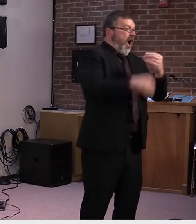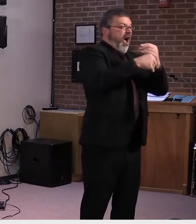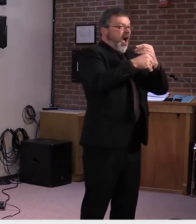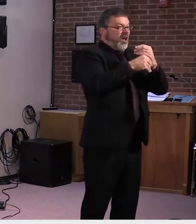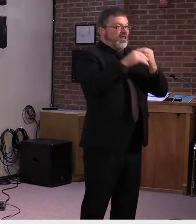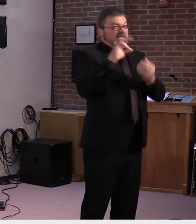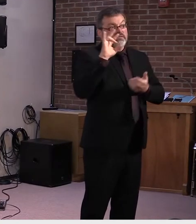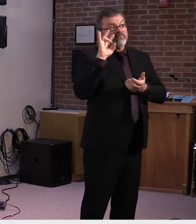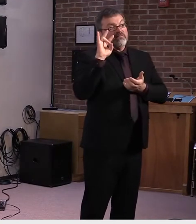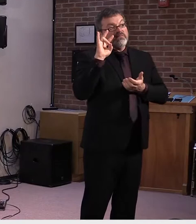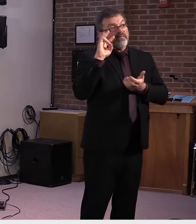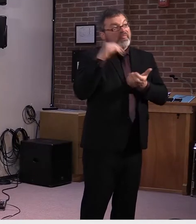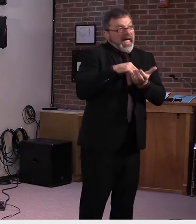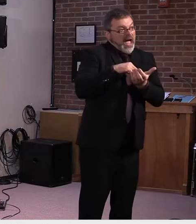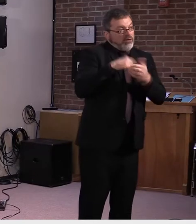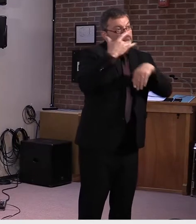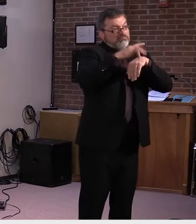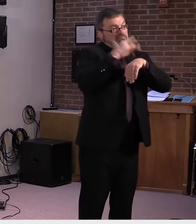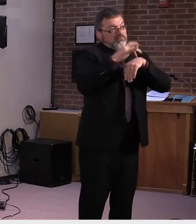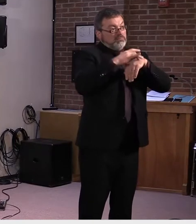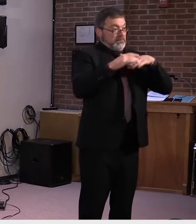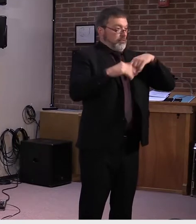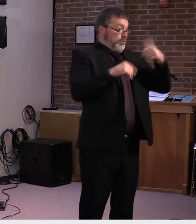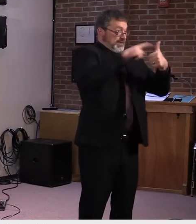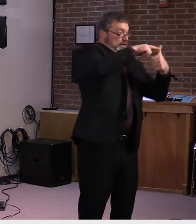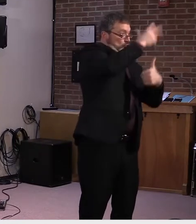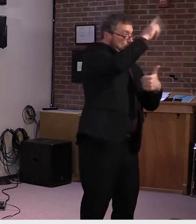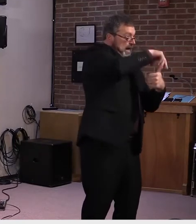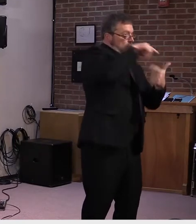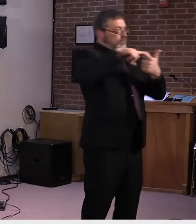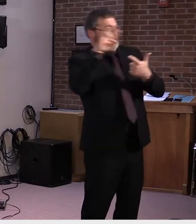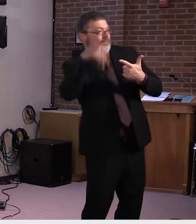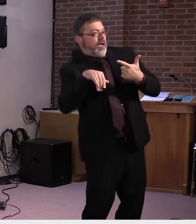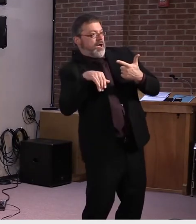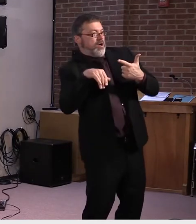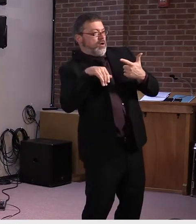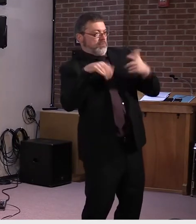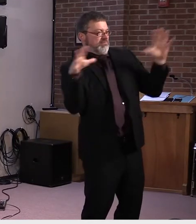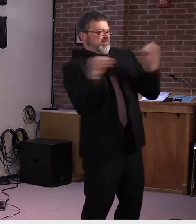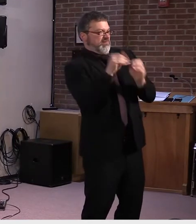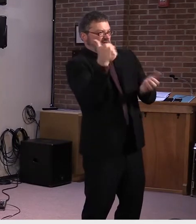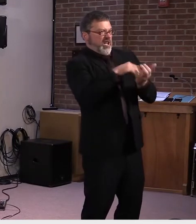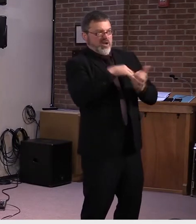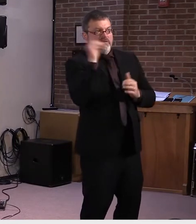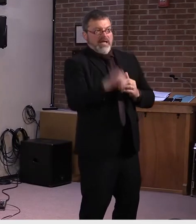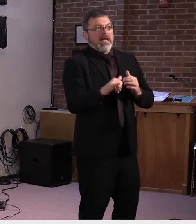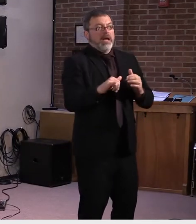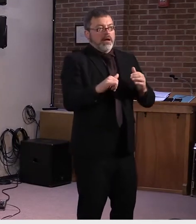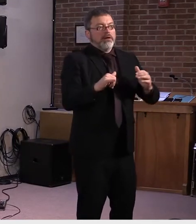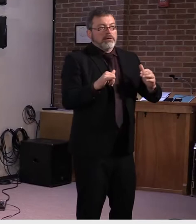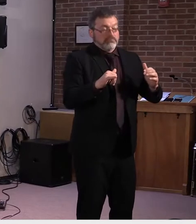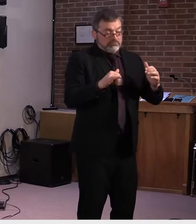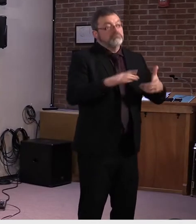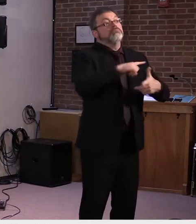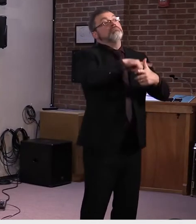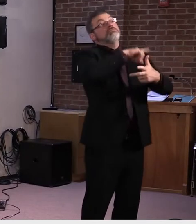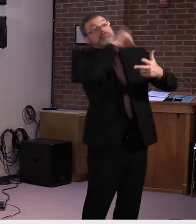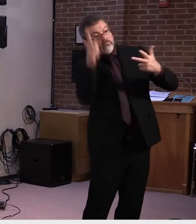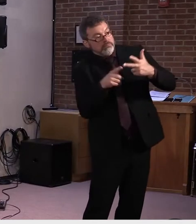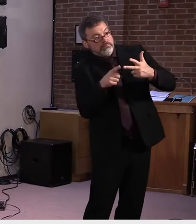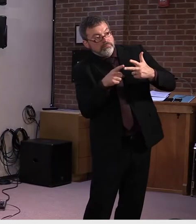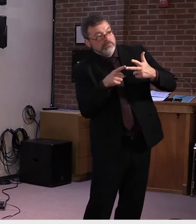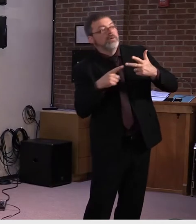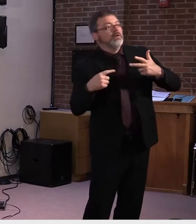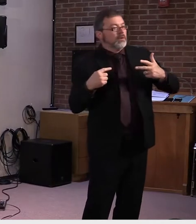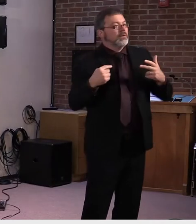,000 school-age children. Finally, it's important to build the capacity of the child care system. As